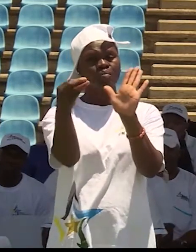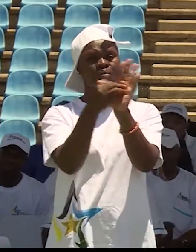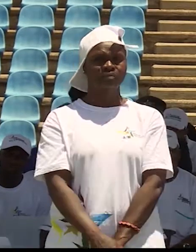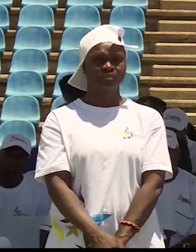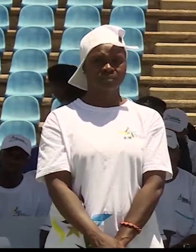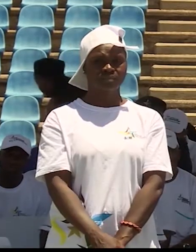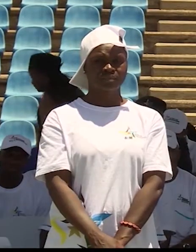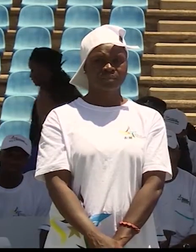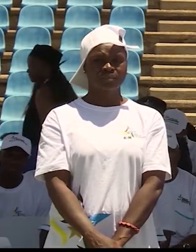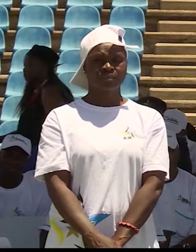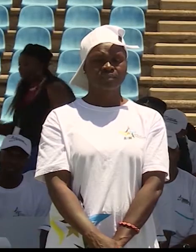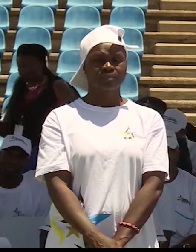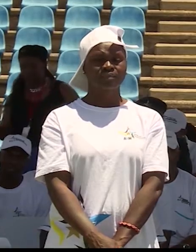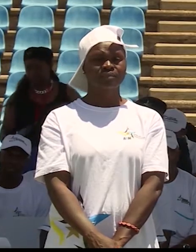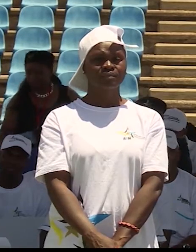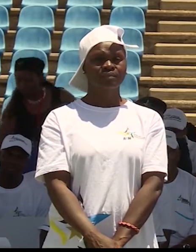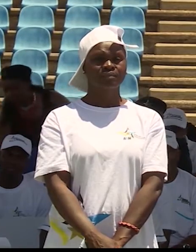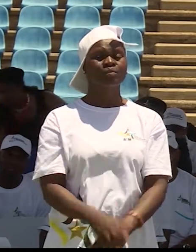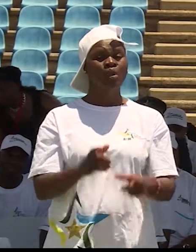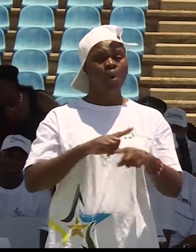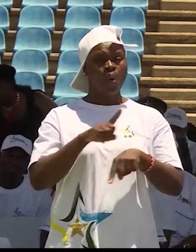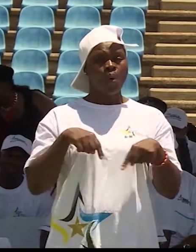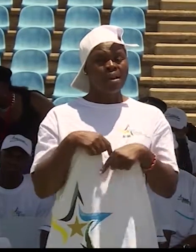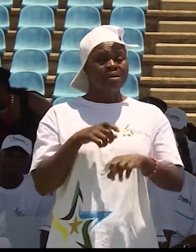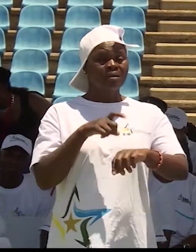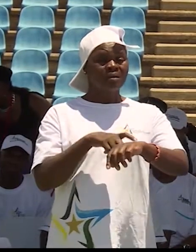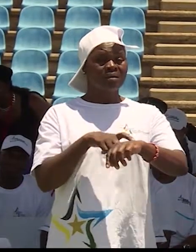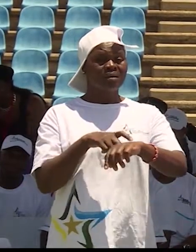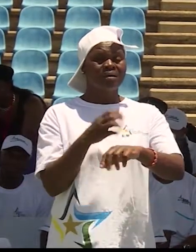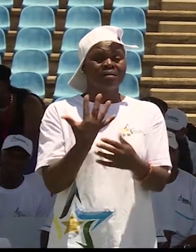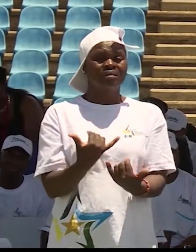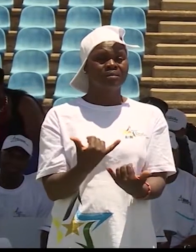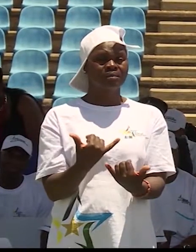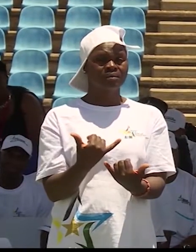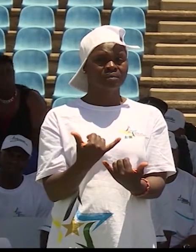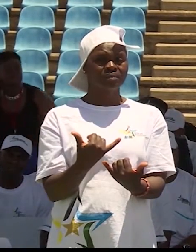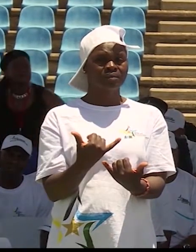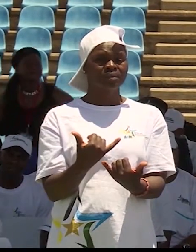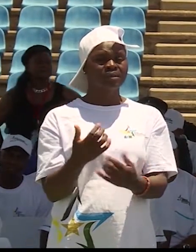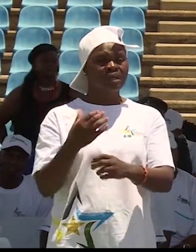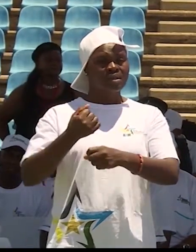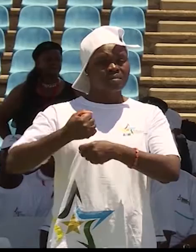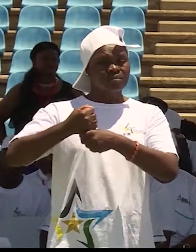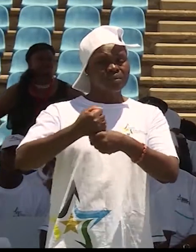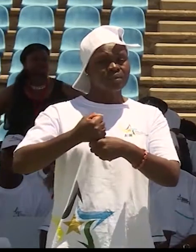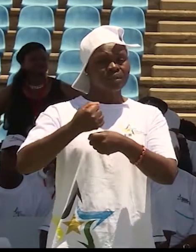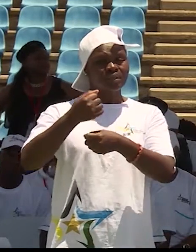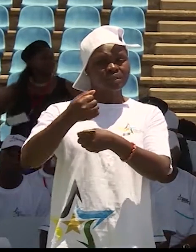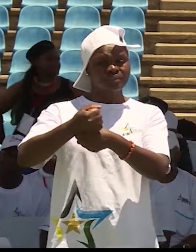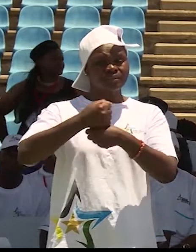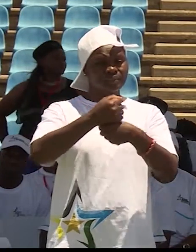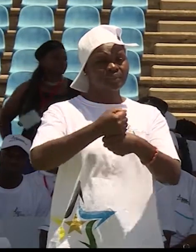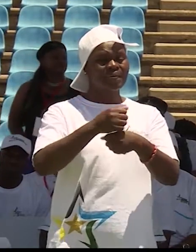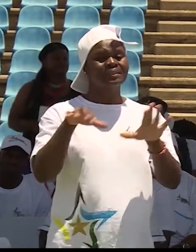calendar year. We are in a period now where we are campaigning. We have the 16